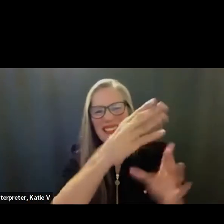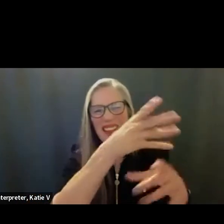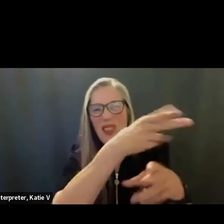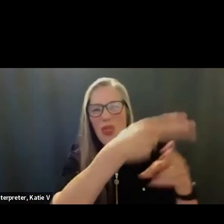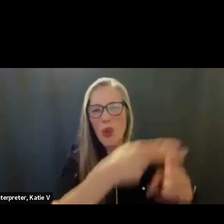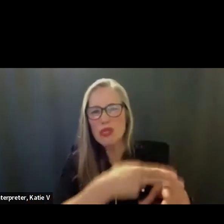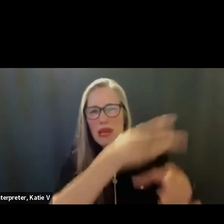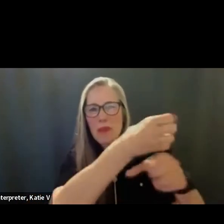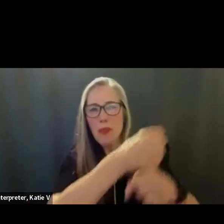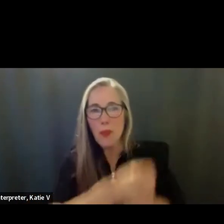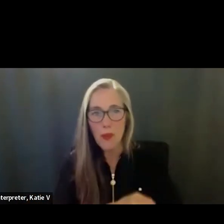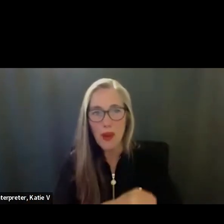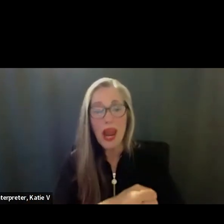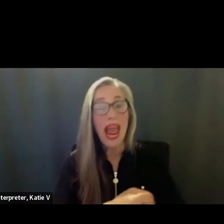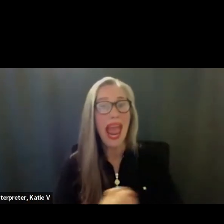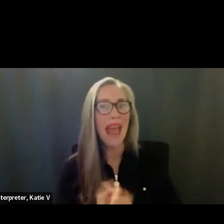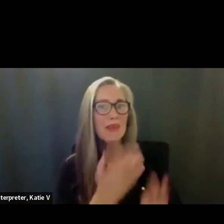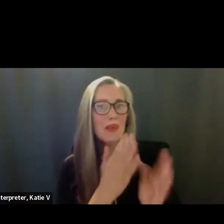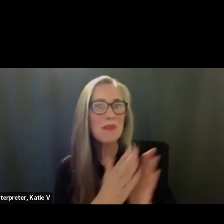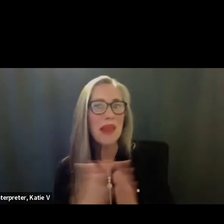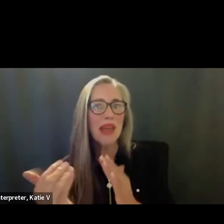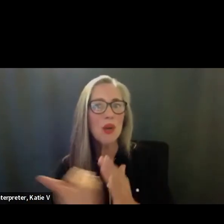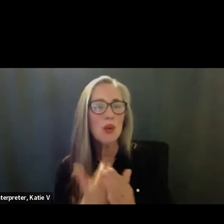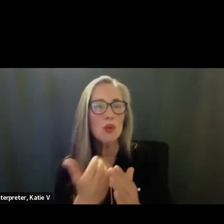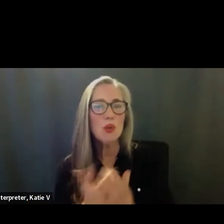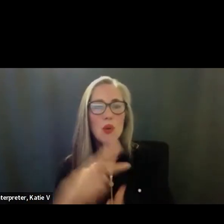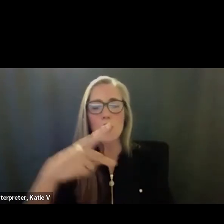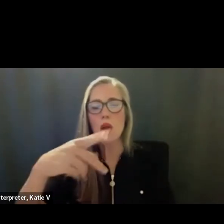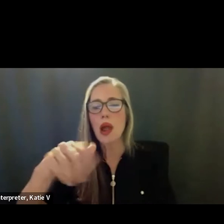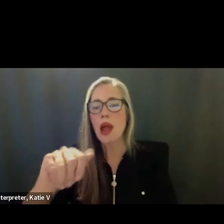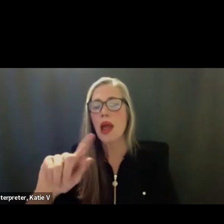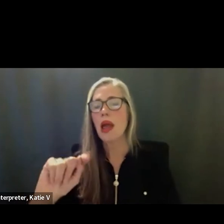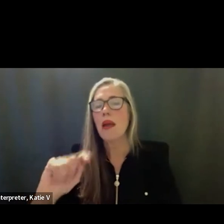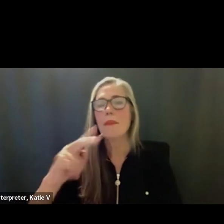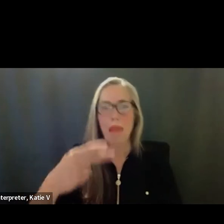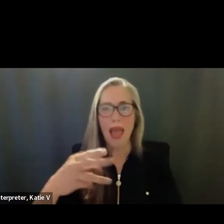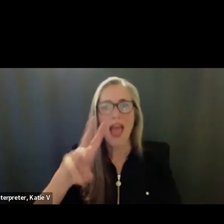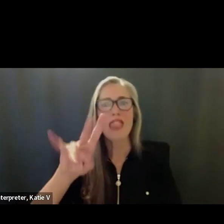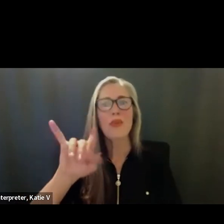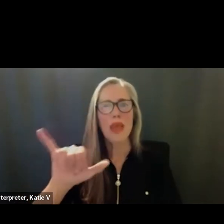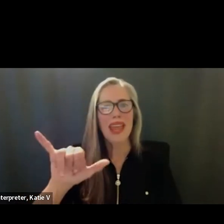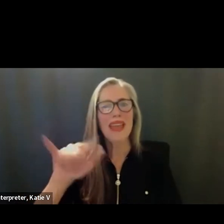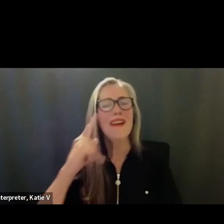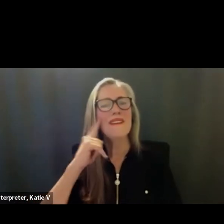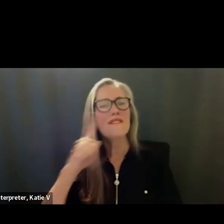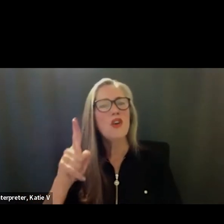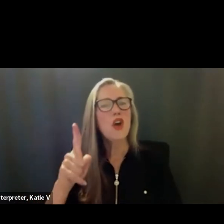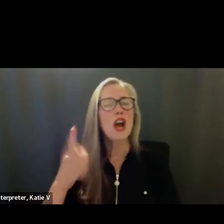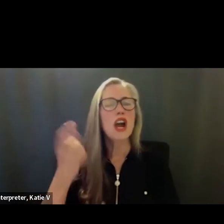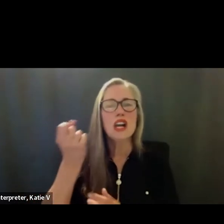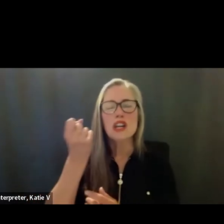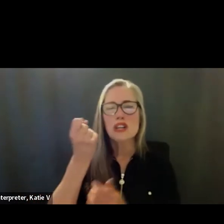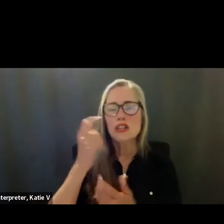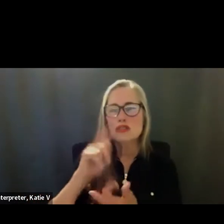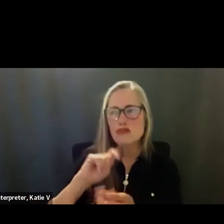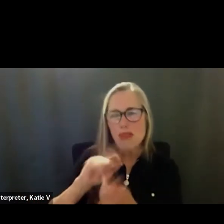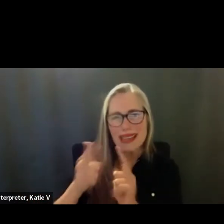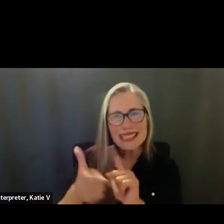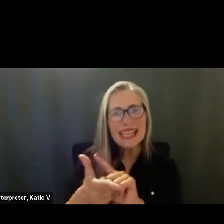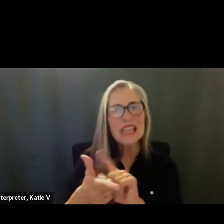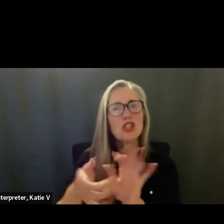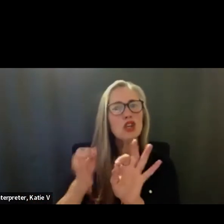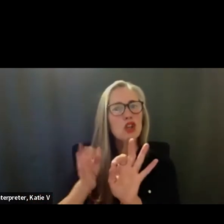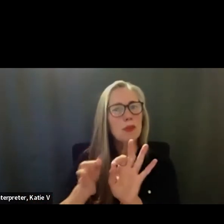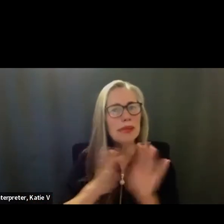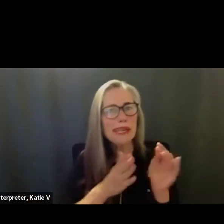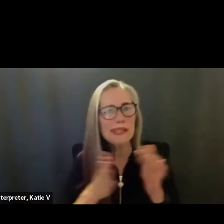year, we started planning it for last year, pathway. That's called the translation interpretation pathway. The first class will be taught